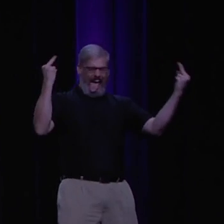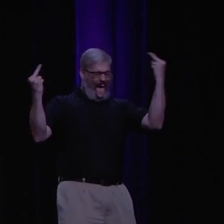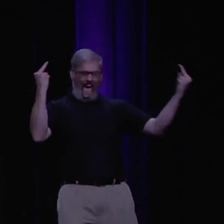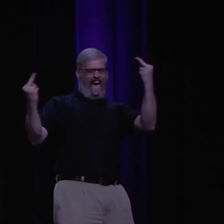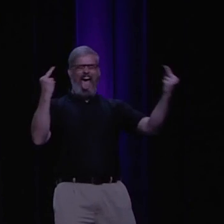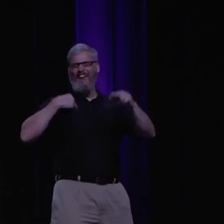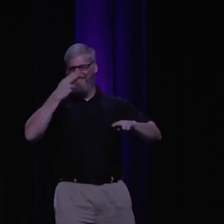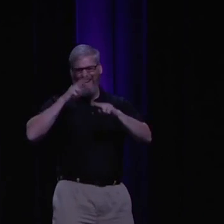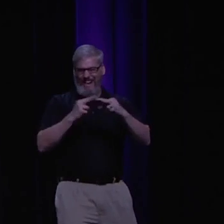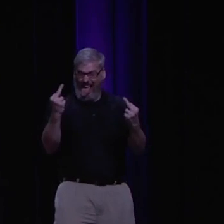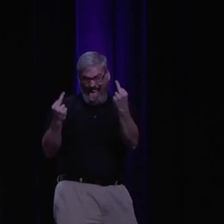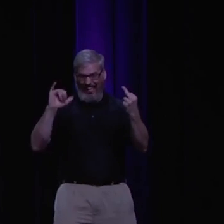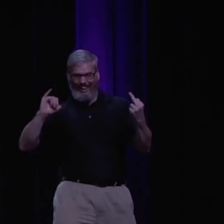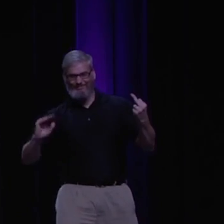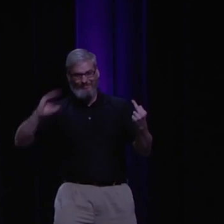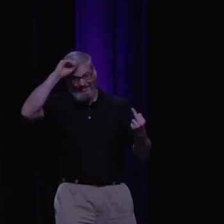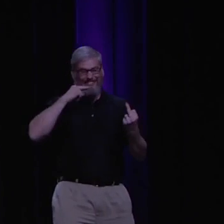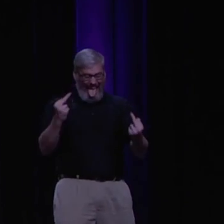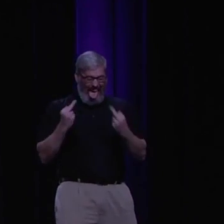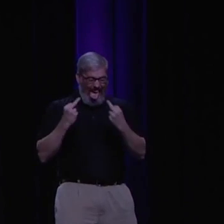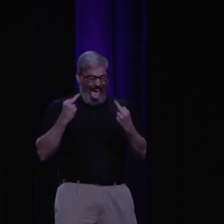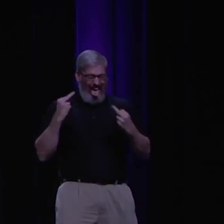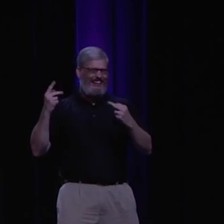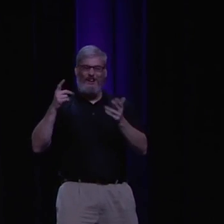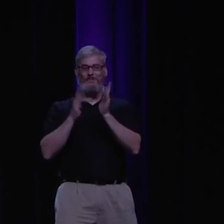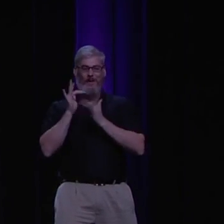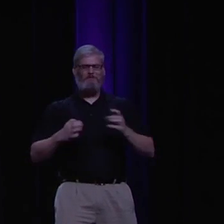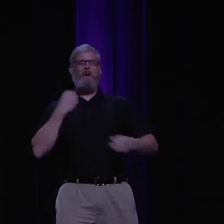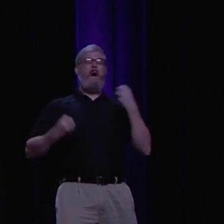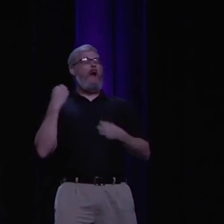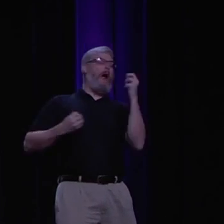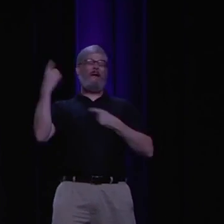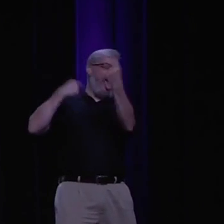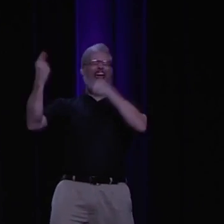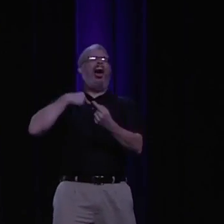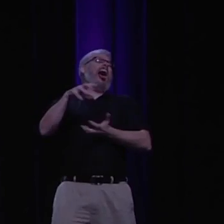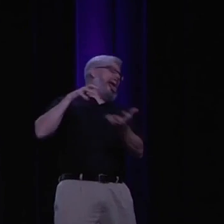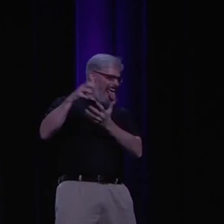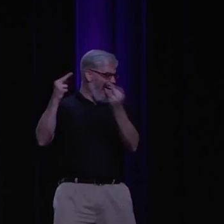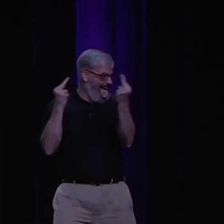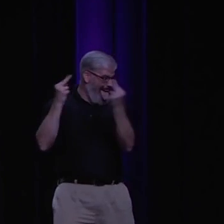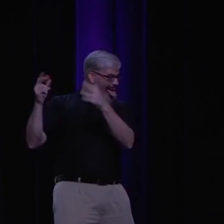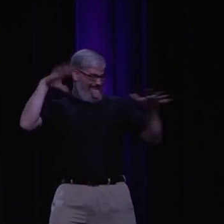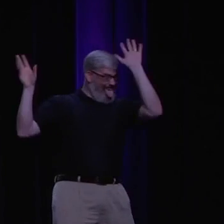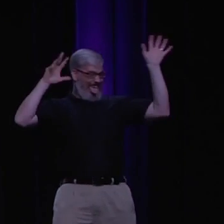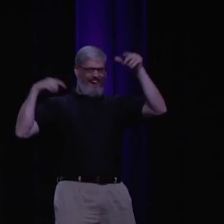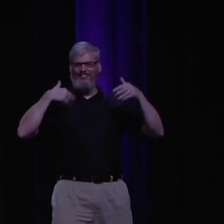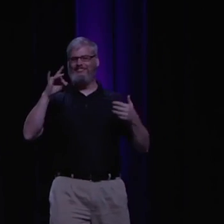by religion. I said, fuck you, religion. You know, just F everybody off. I don't care. It was a lot of emotion inside, and